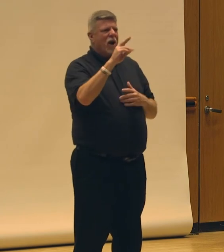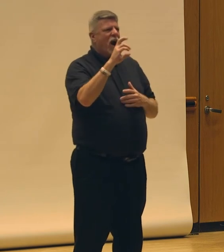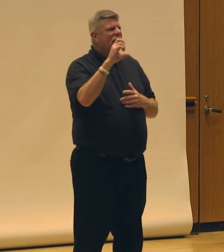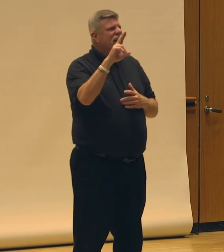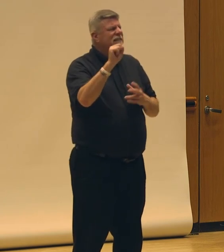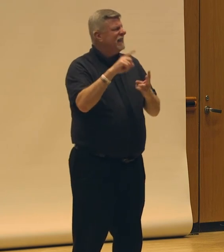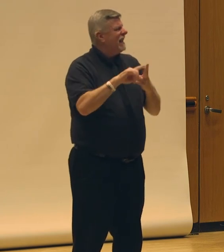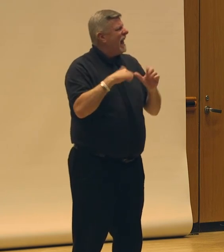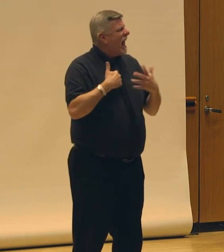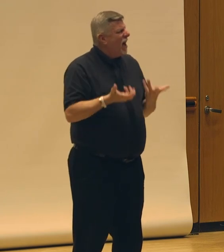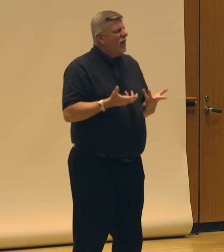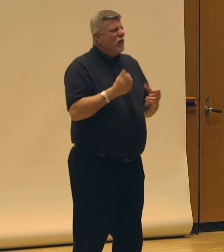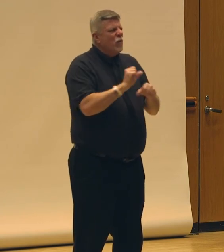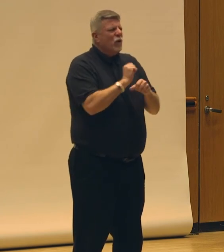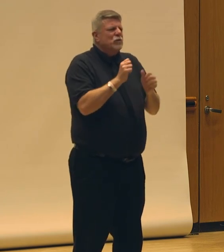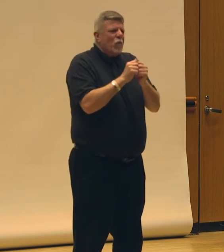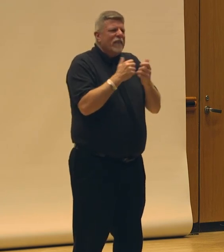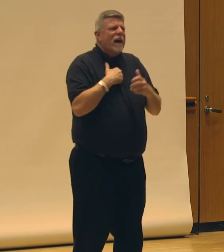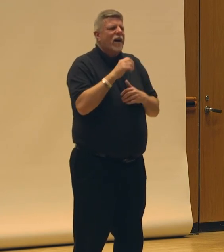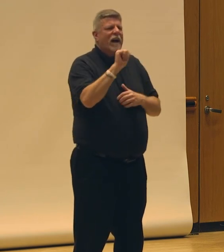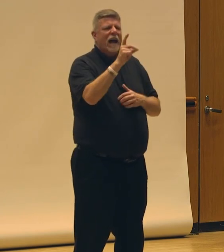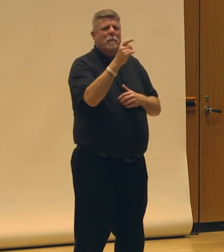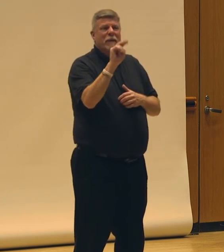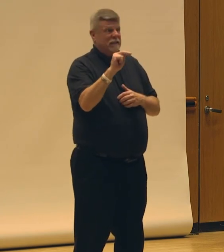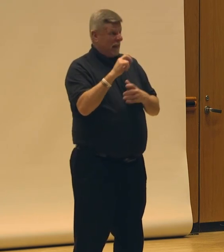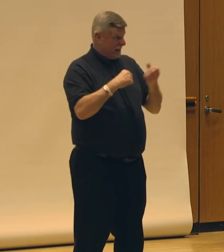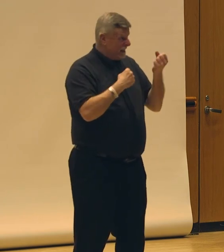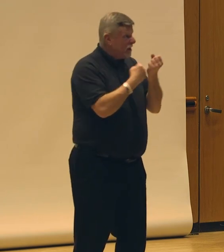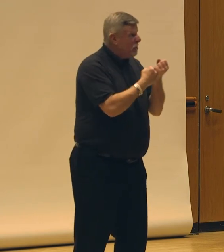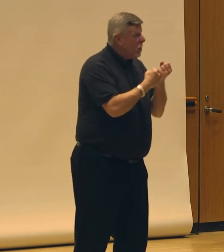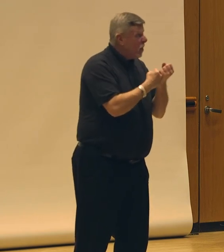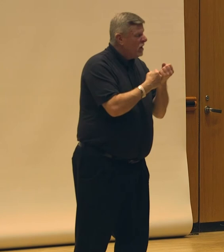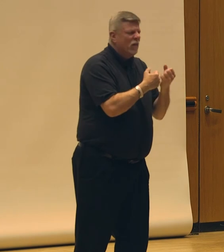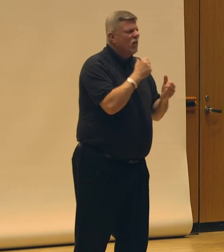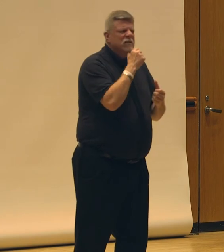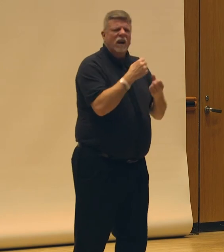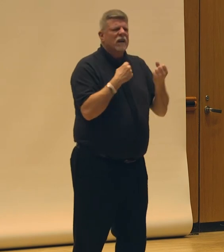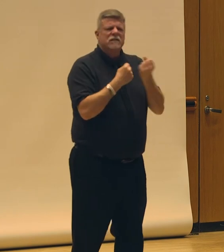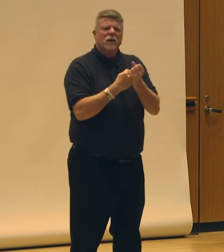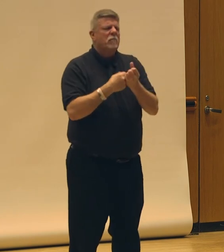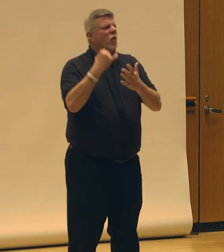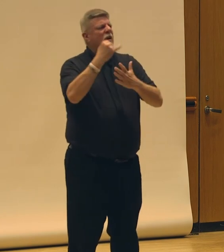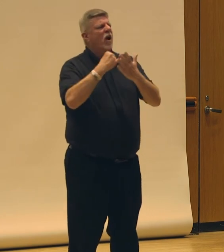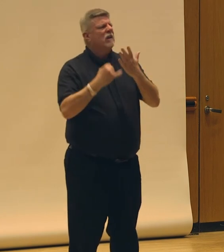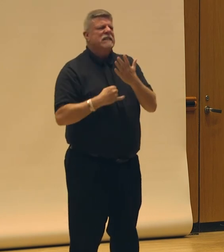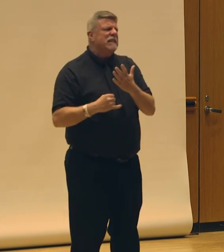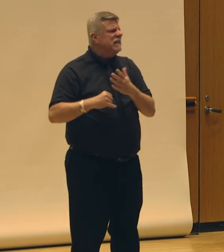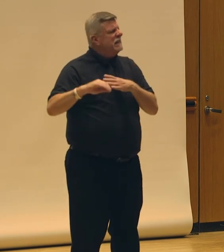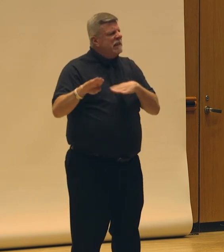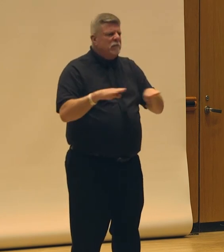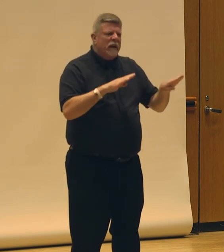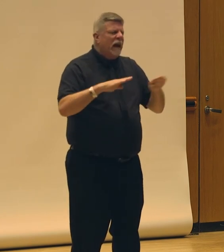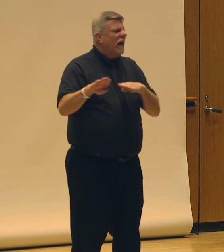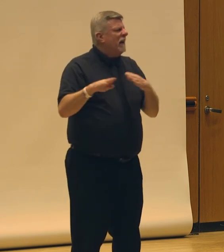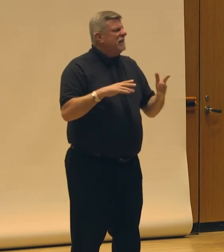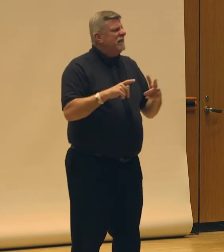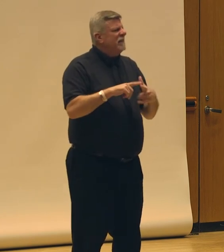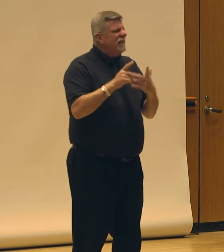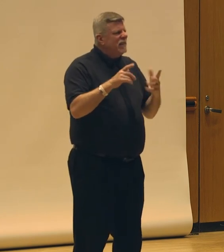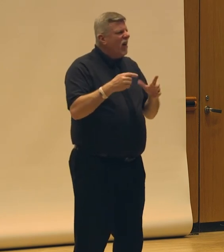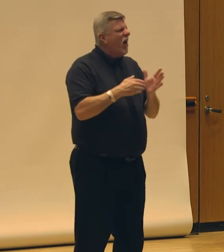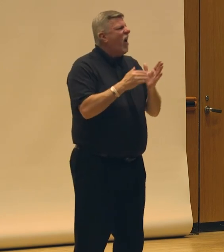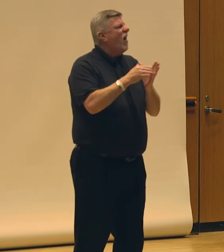how that supports or doesn't support artistic practice. The practices of funders that are often stuck on fiscal years